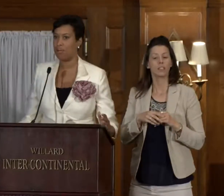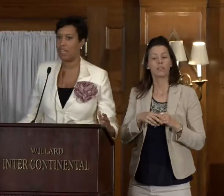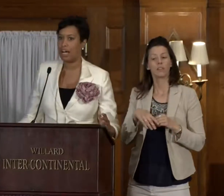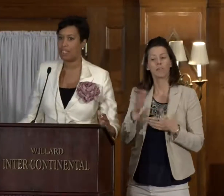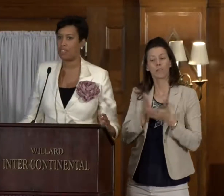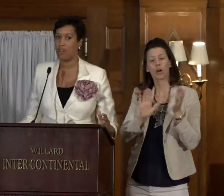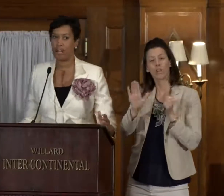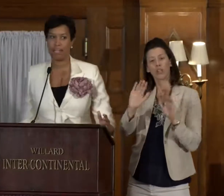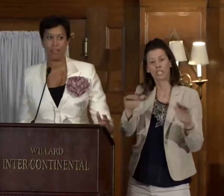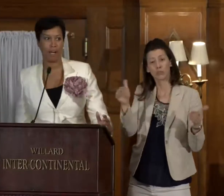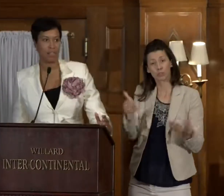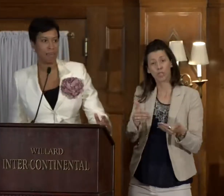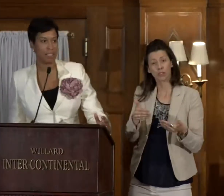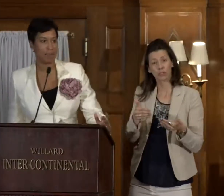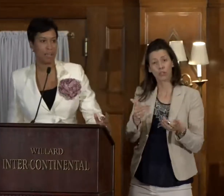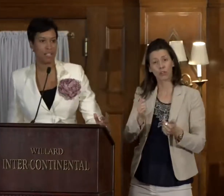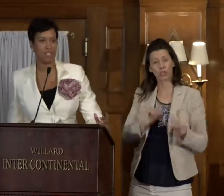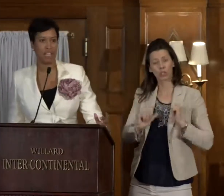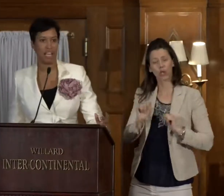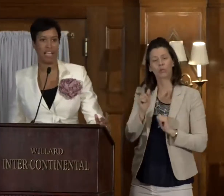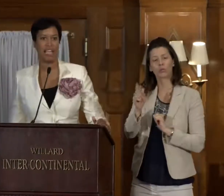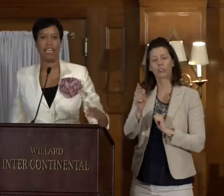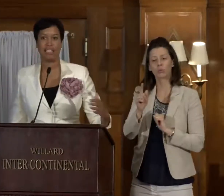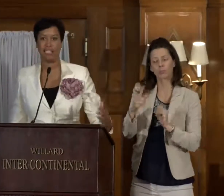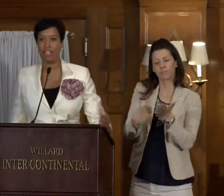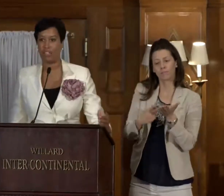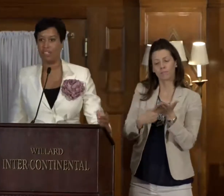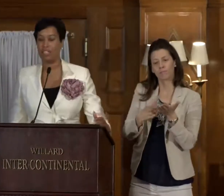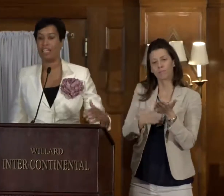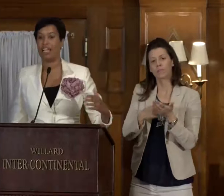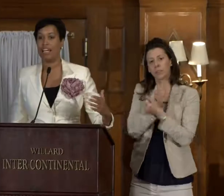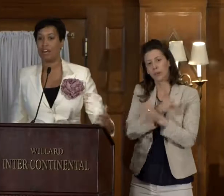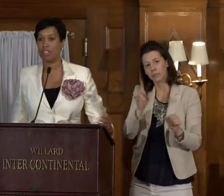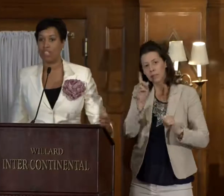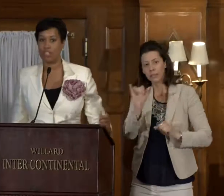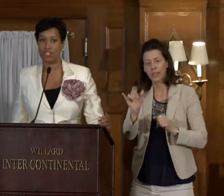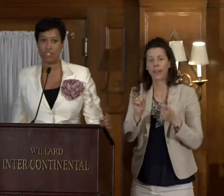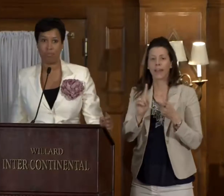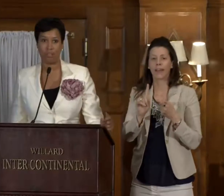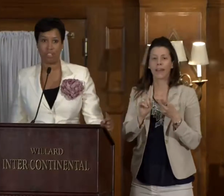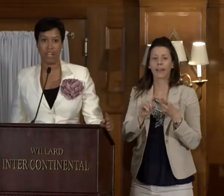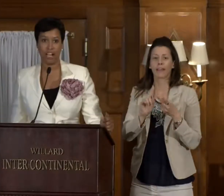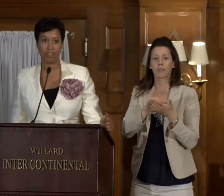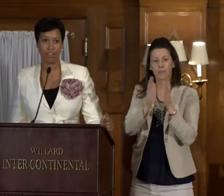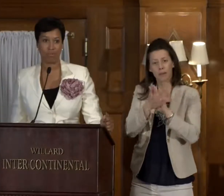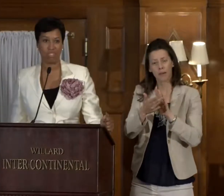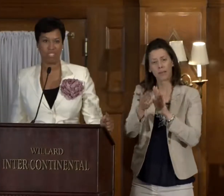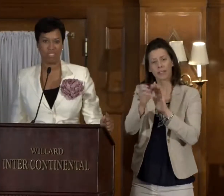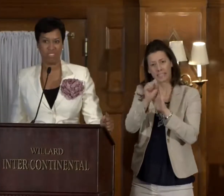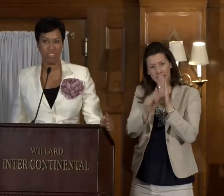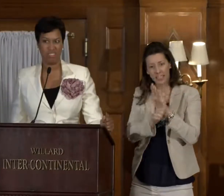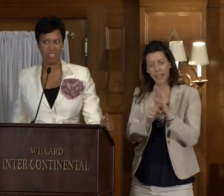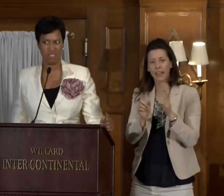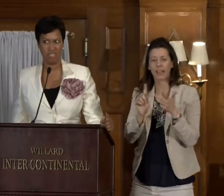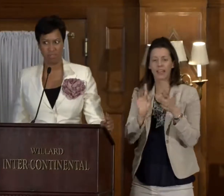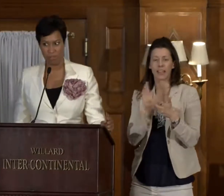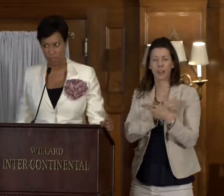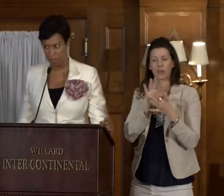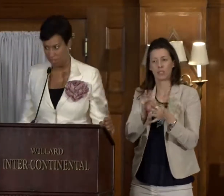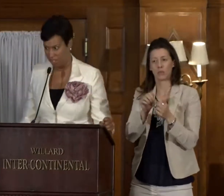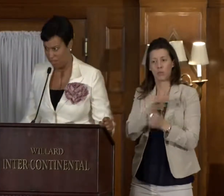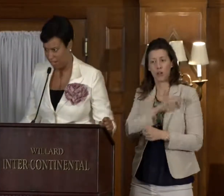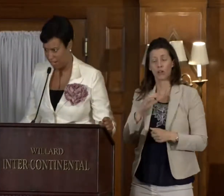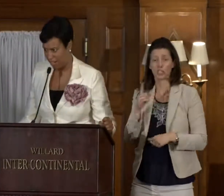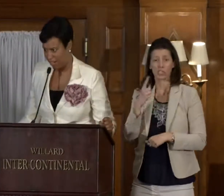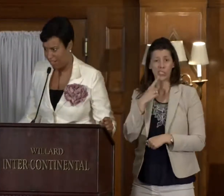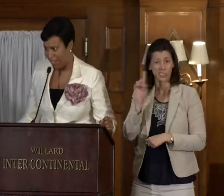intro to talking about Emancipation Day and statehood and our relationship with the Congress was, D.C. is